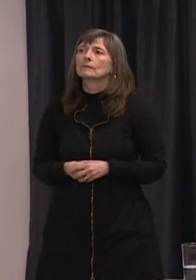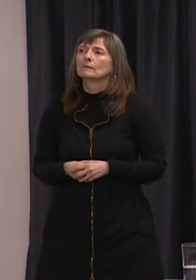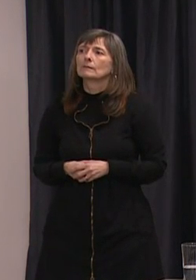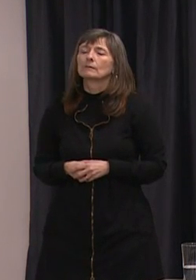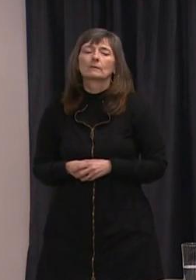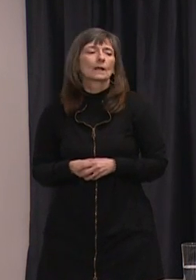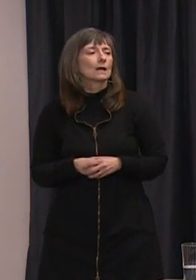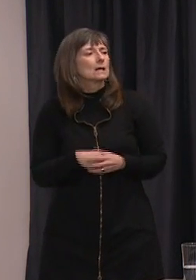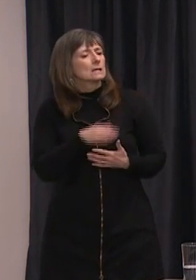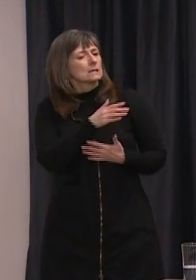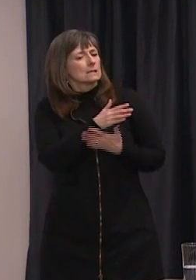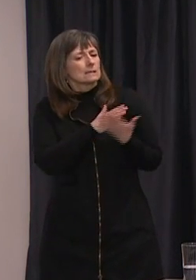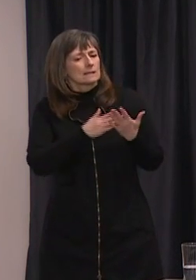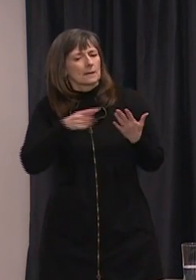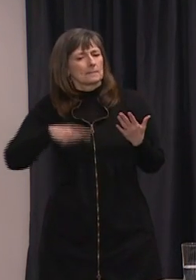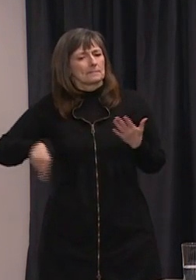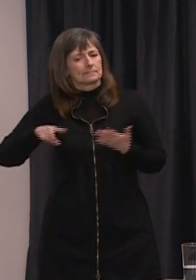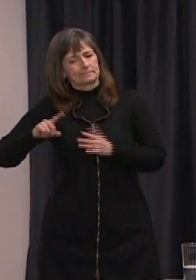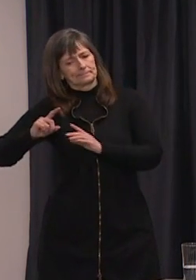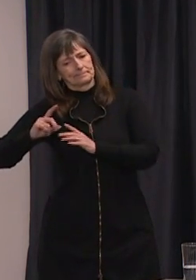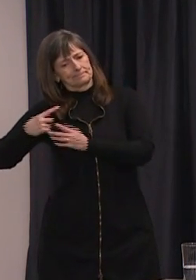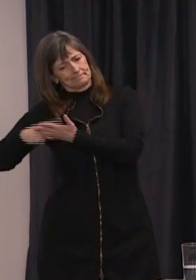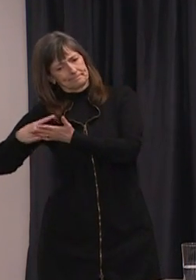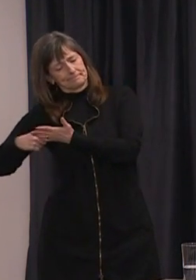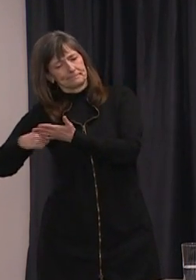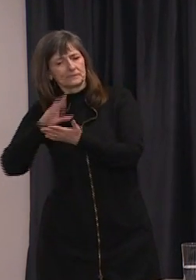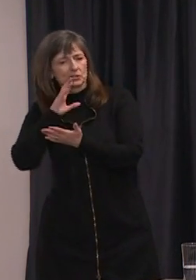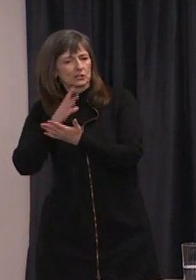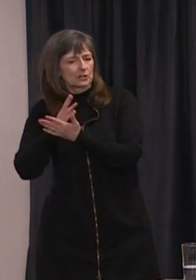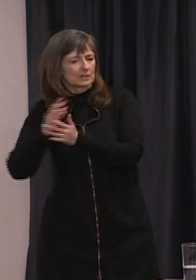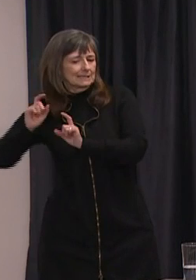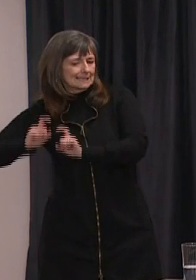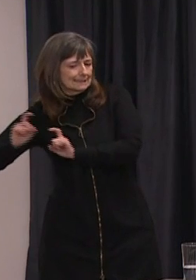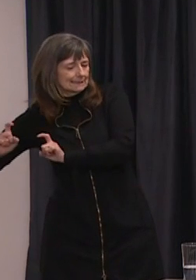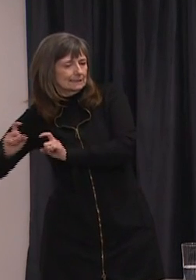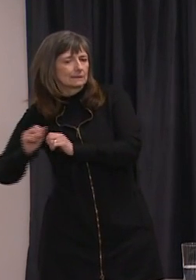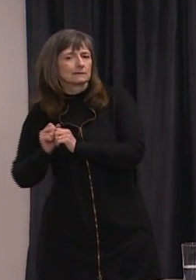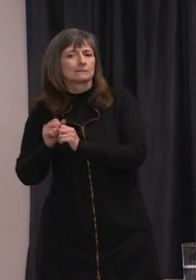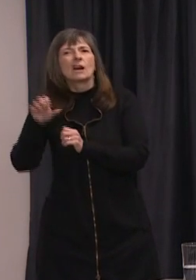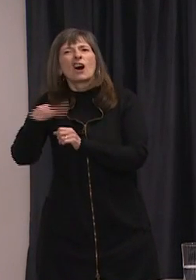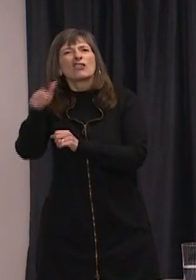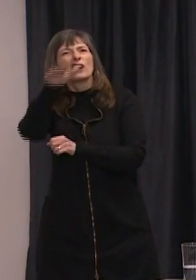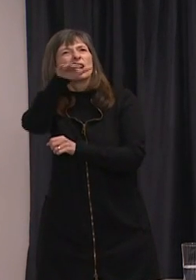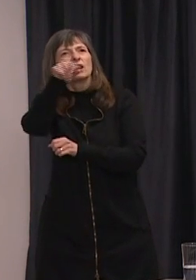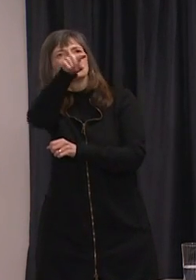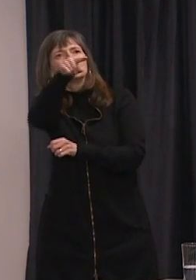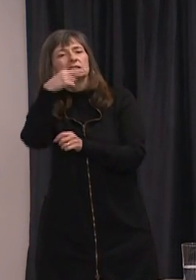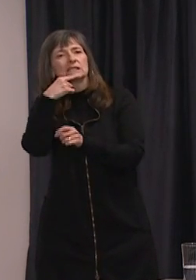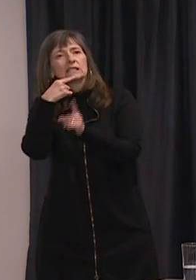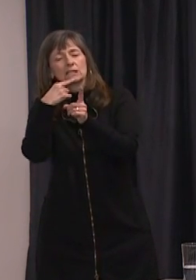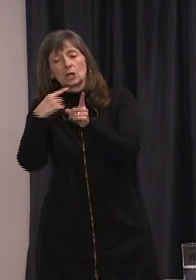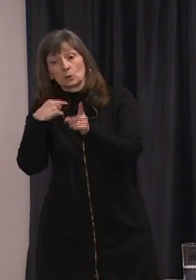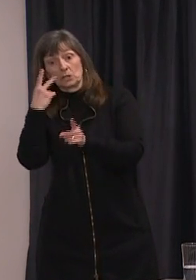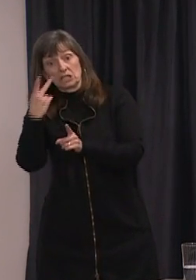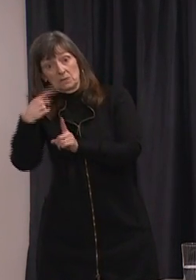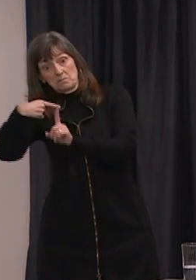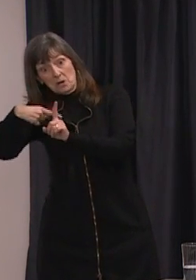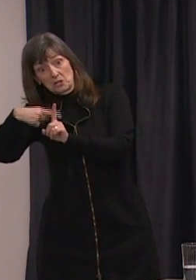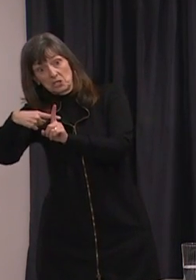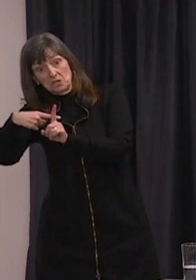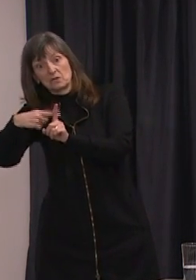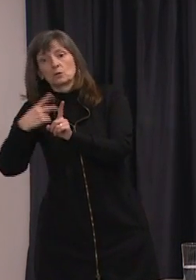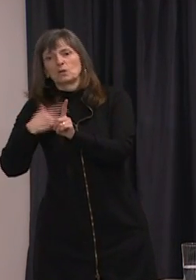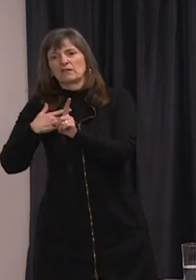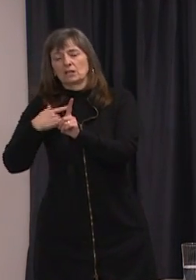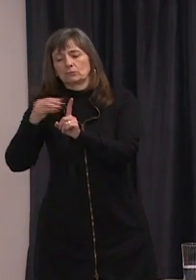some discussion around testing and other jurisdictions have said, for example, for every person that we're seeing positive, we